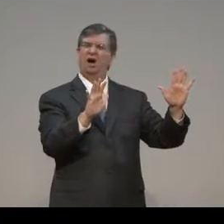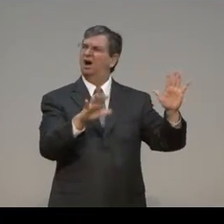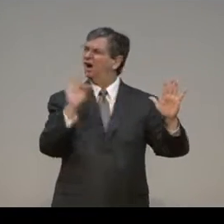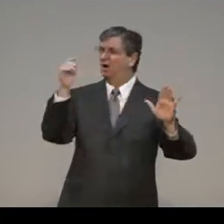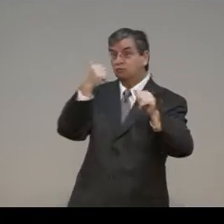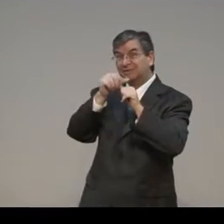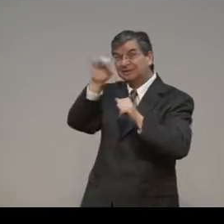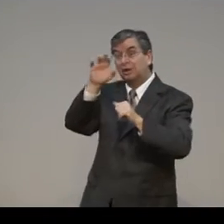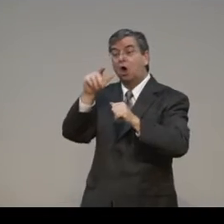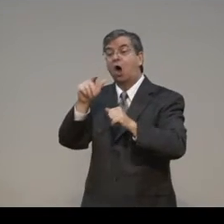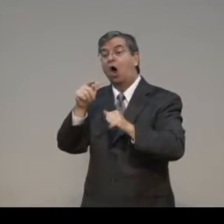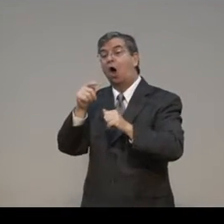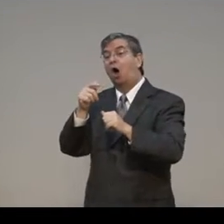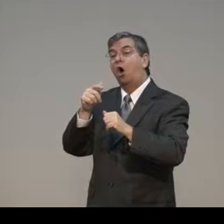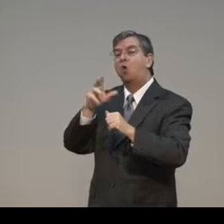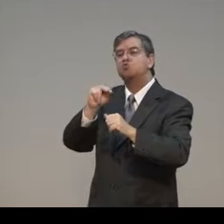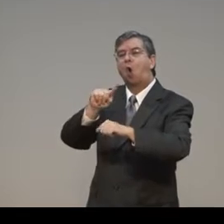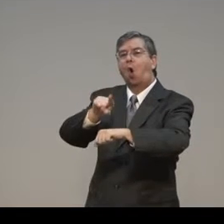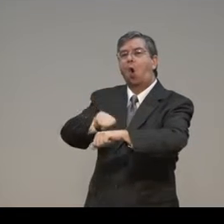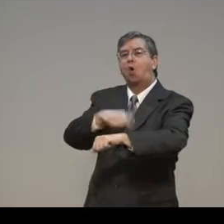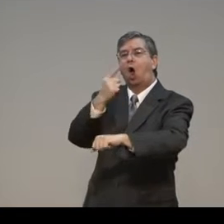understood and followed the law.